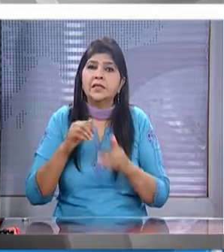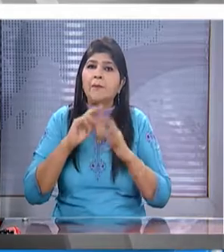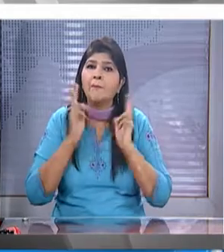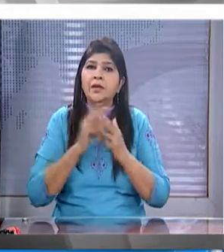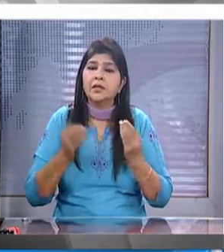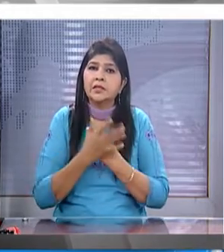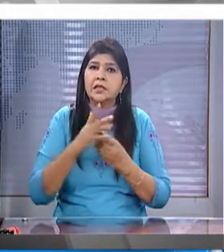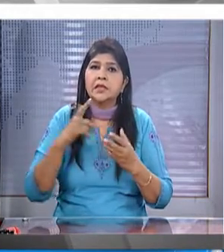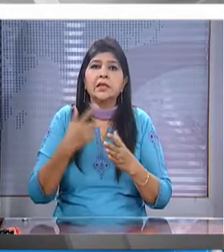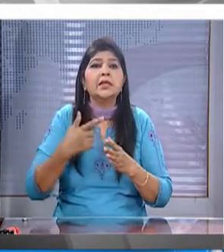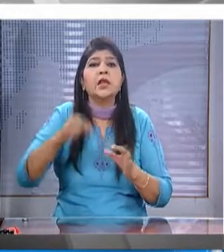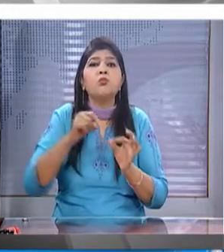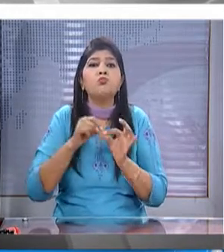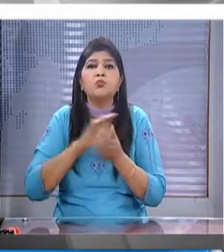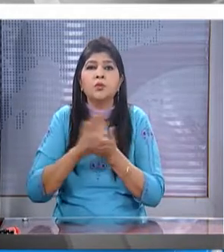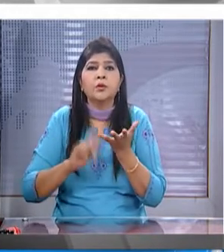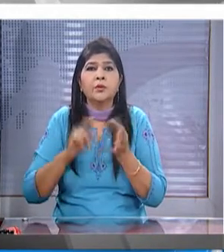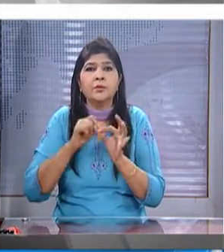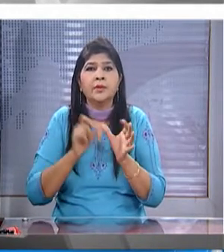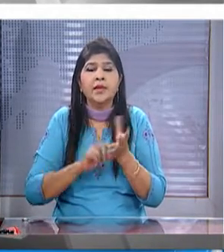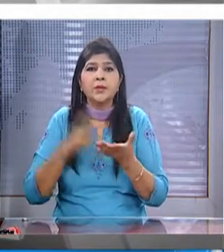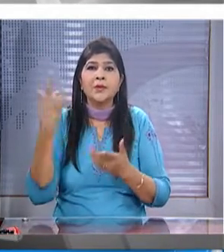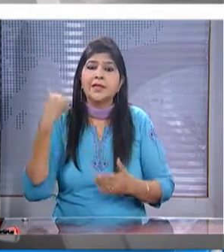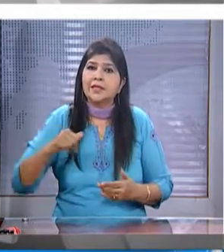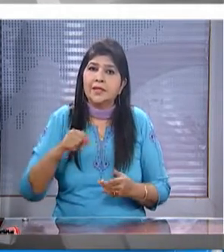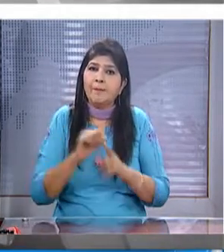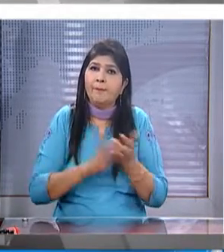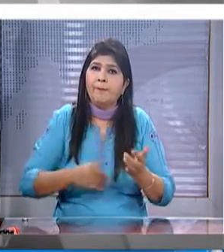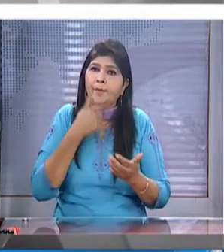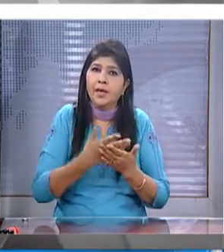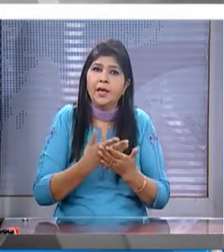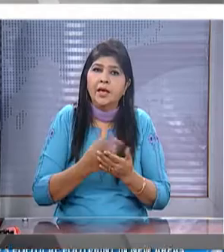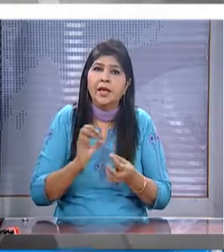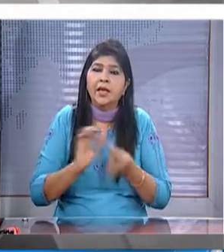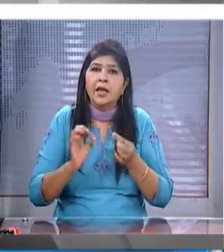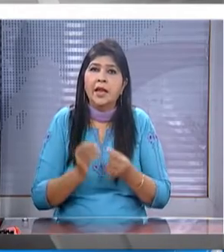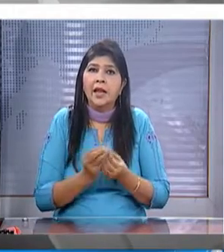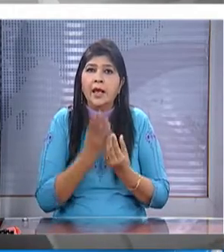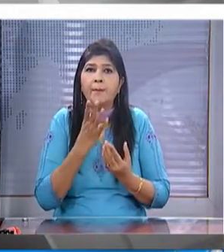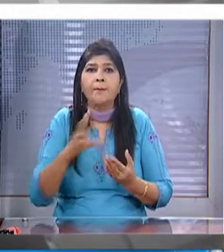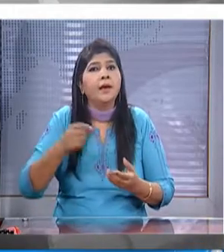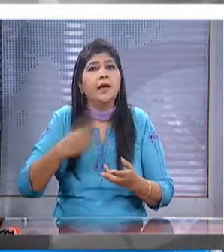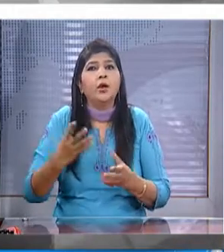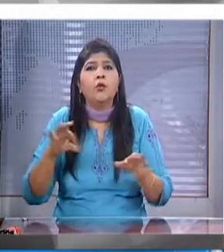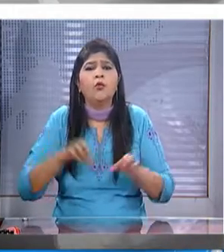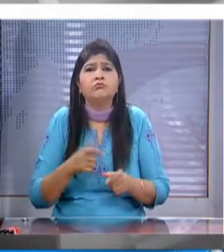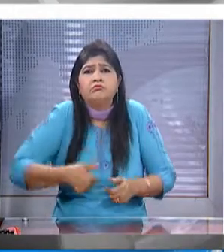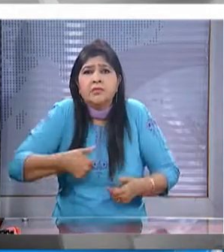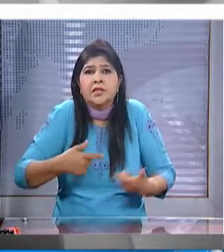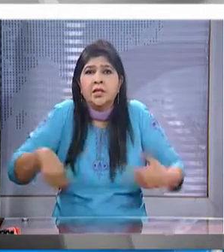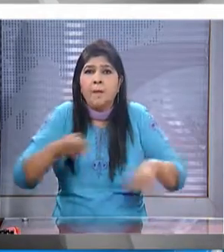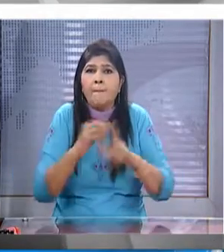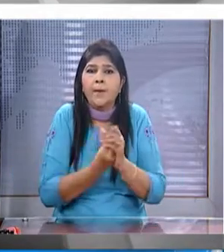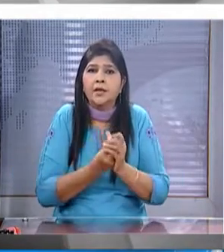at janata maidan in bhuvaneshwar on saturday prime minister narendra modhi lighted the lamp along with other senior party